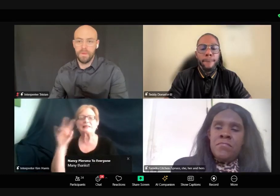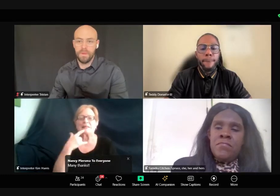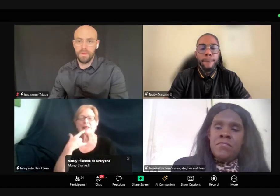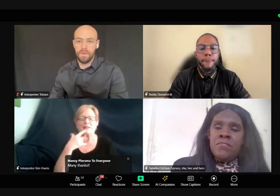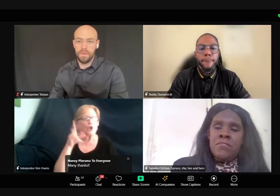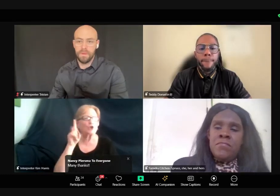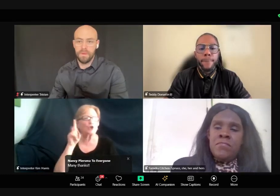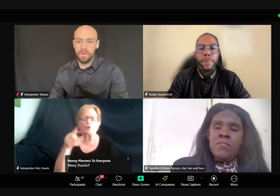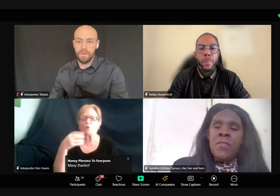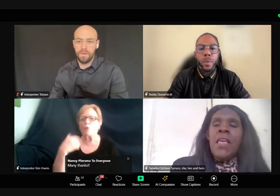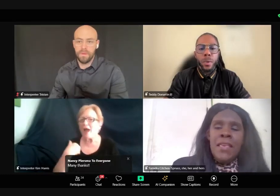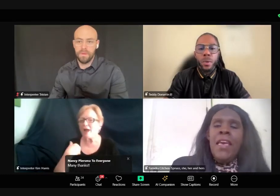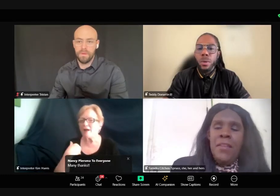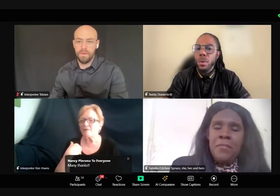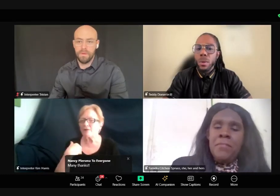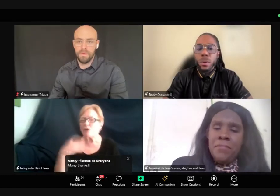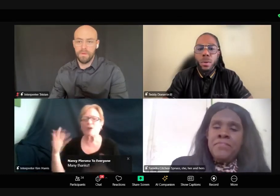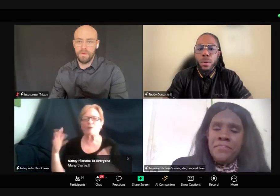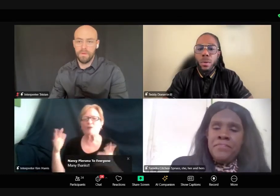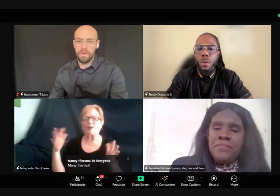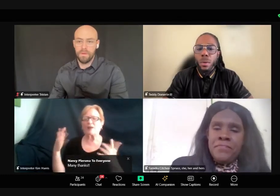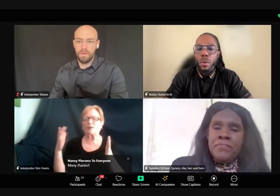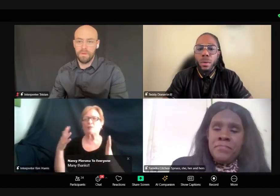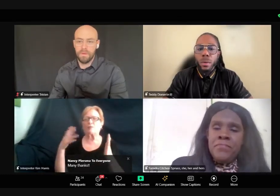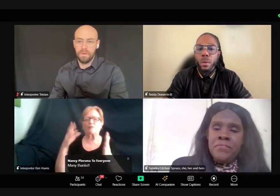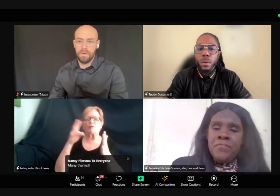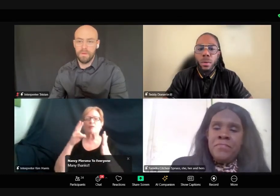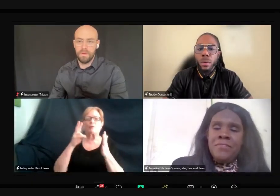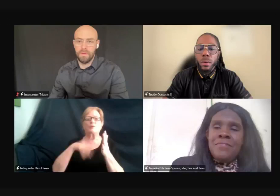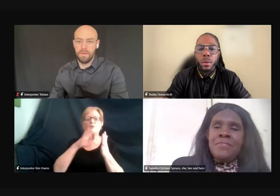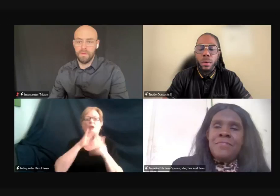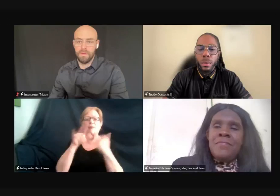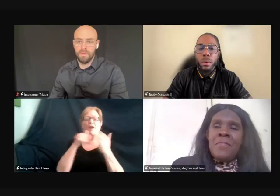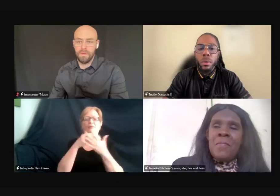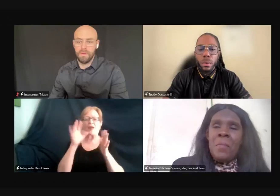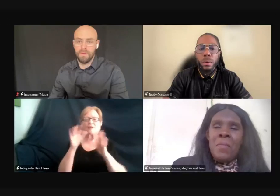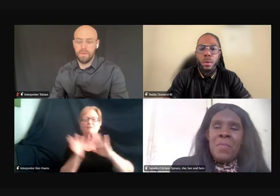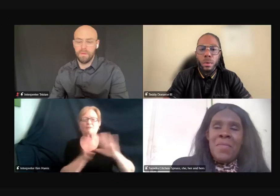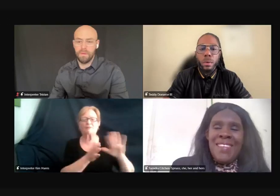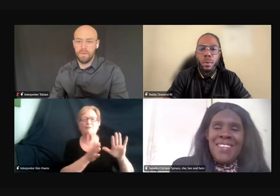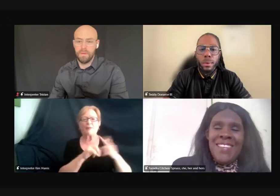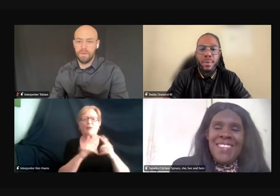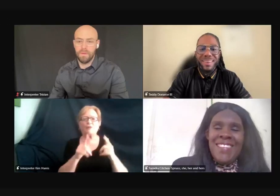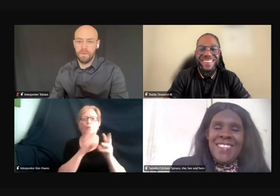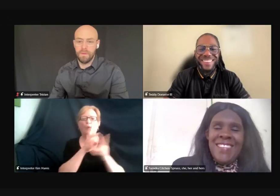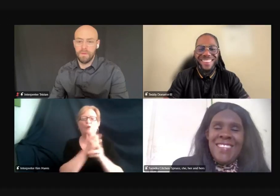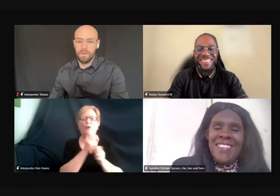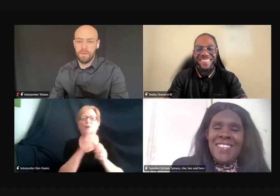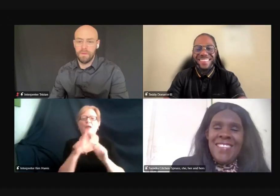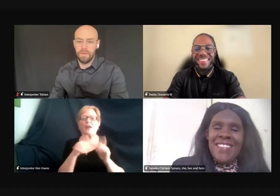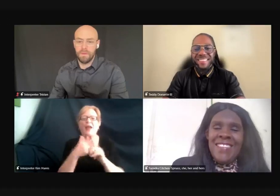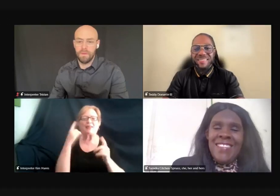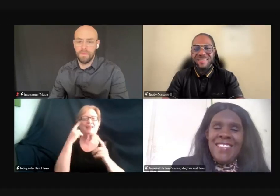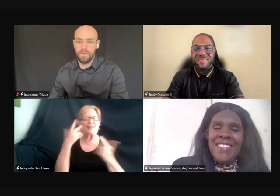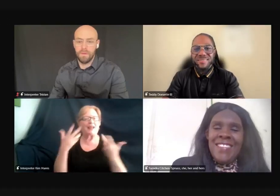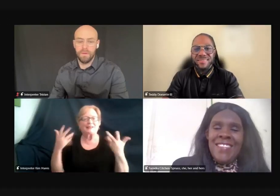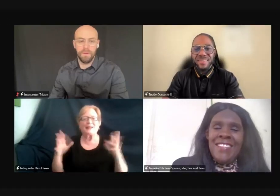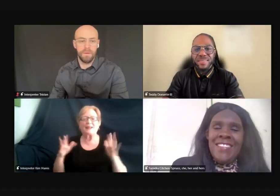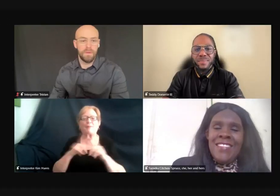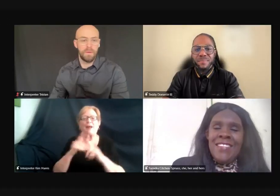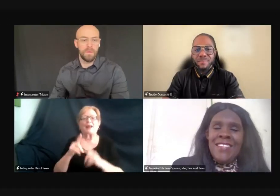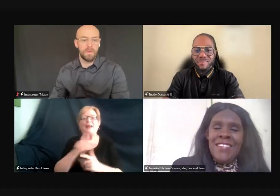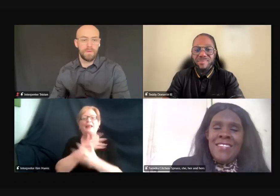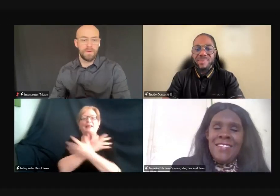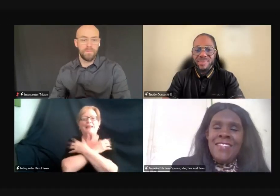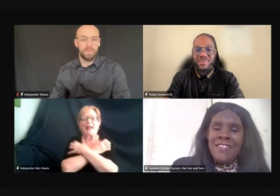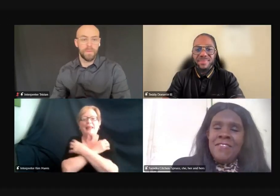have, okay, we've heard it. Uh, it's about the workshop question. Okay. it looks like that's it, but Teddy and